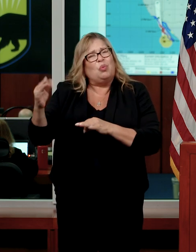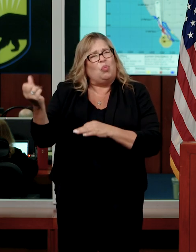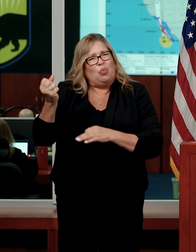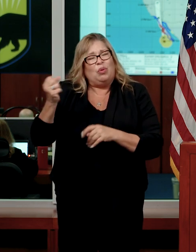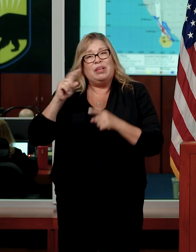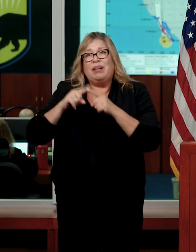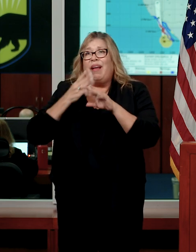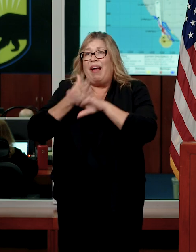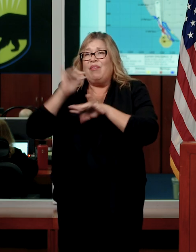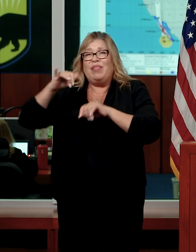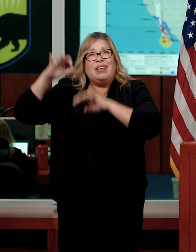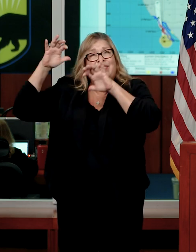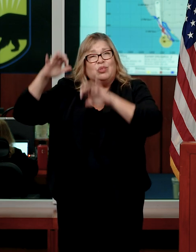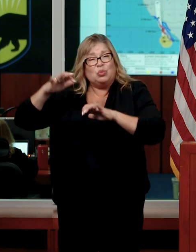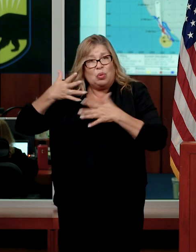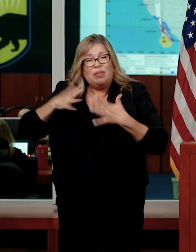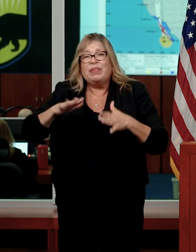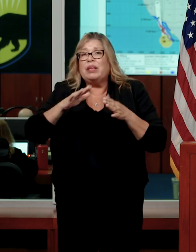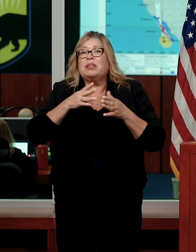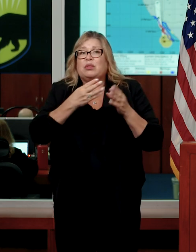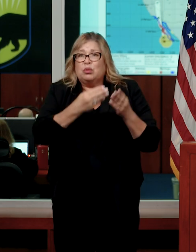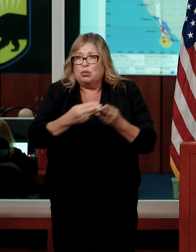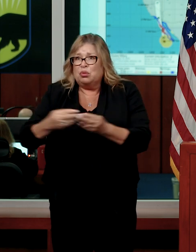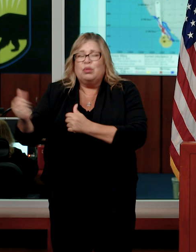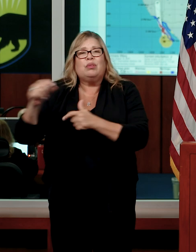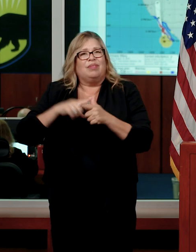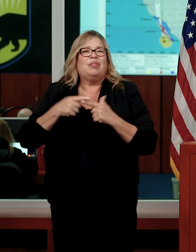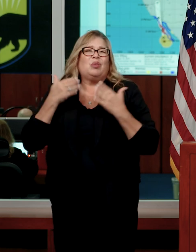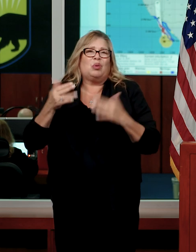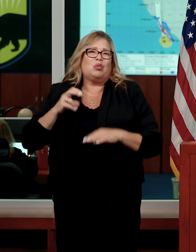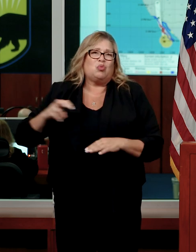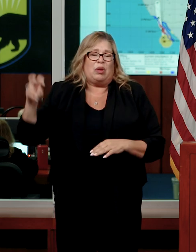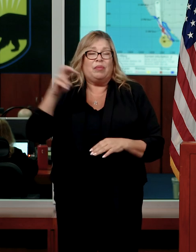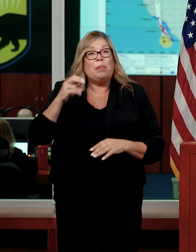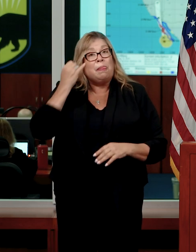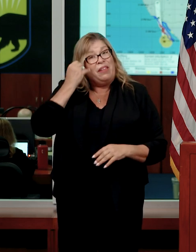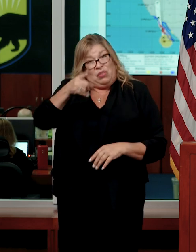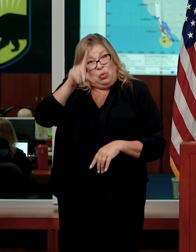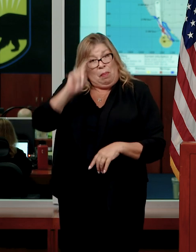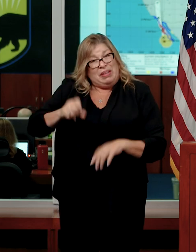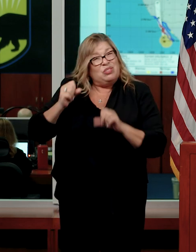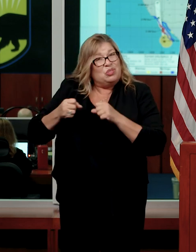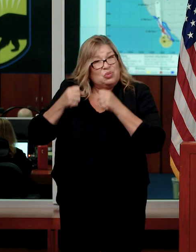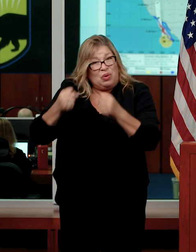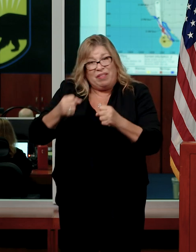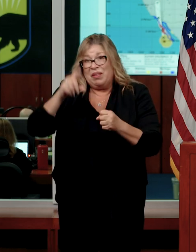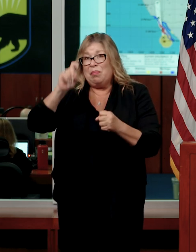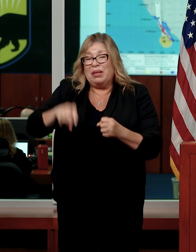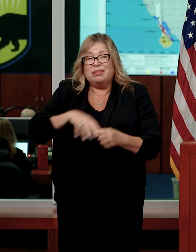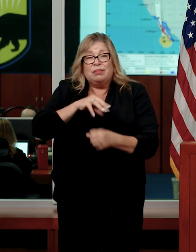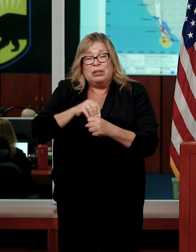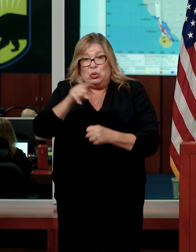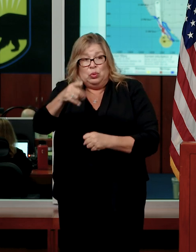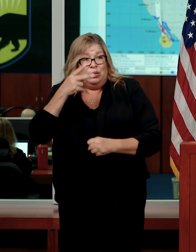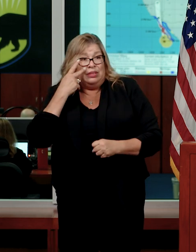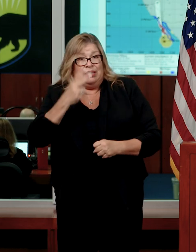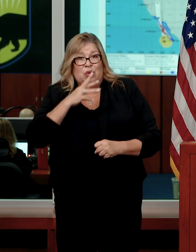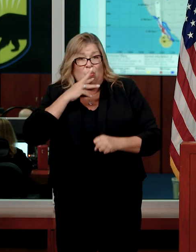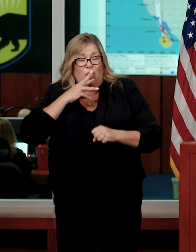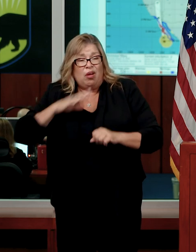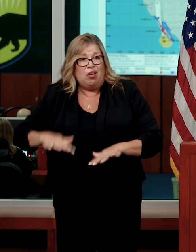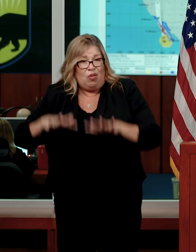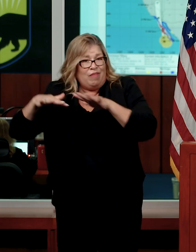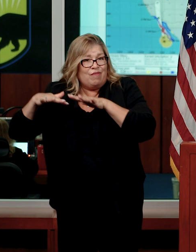the peak of the storm passes. If you must travel and you encounter water flowing across the